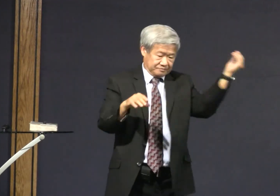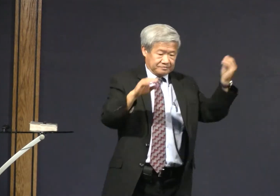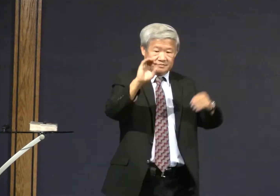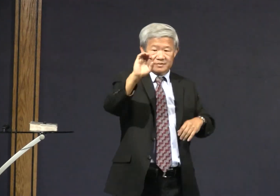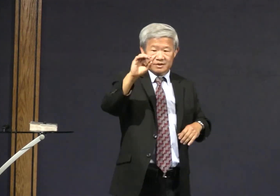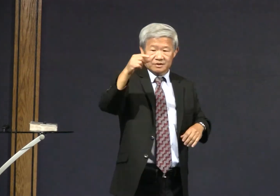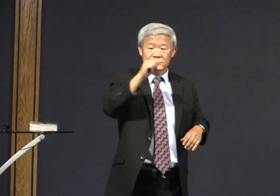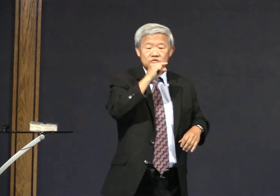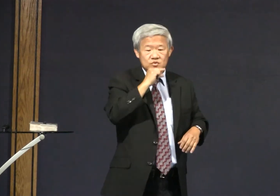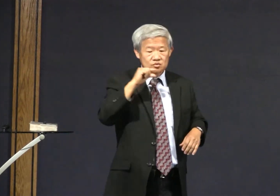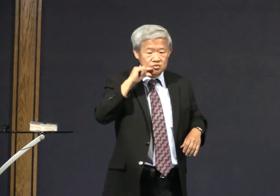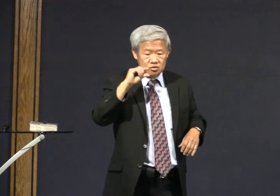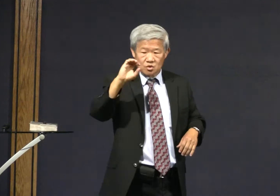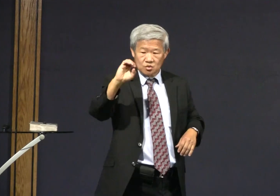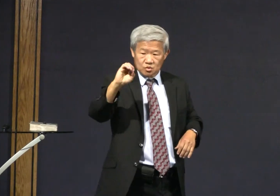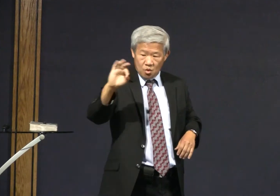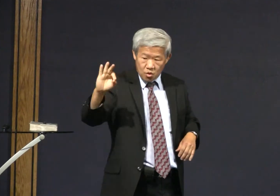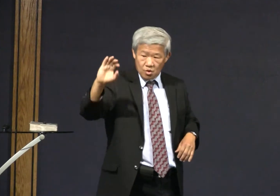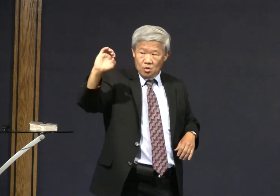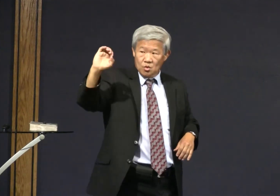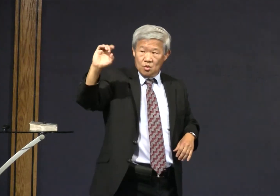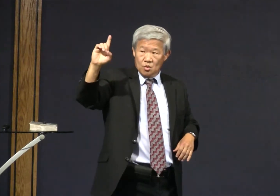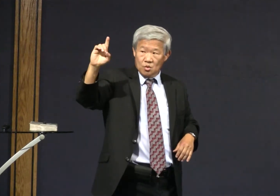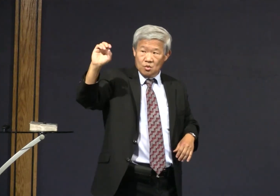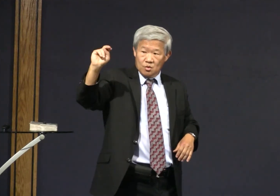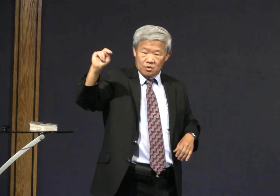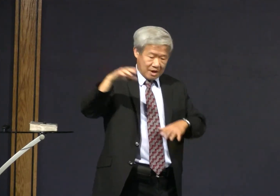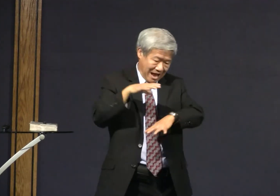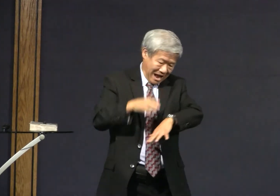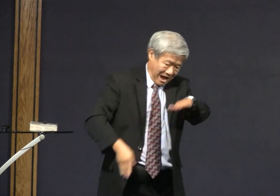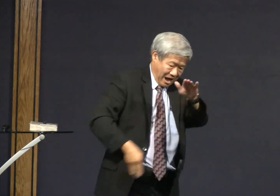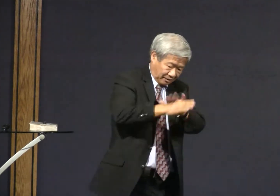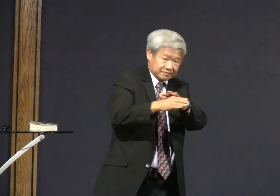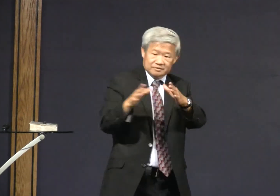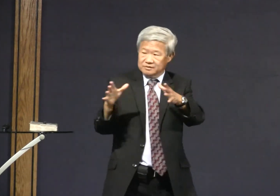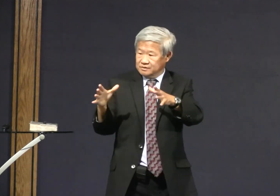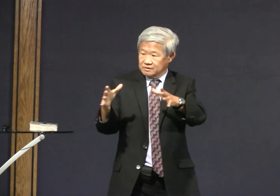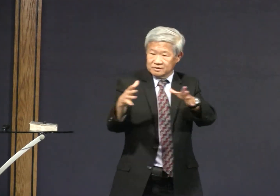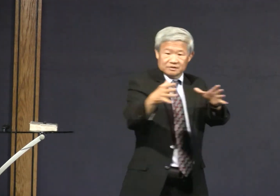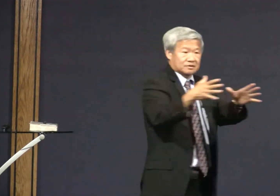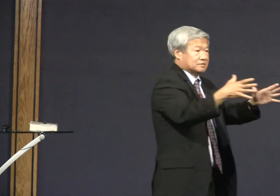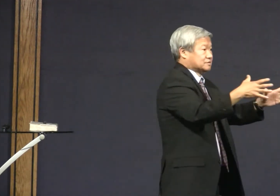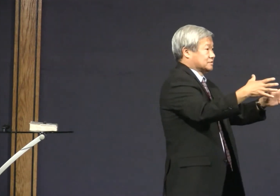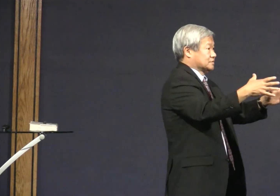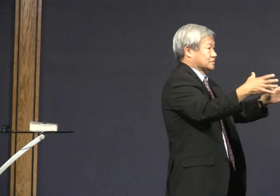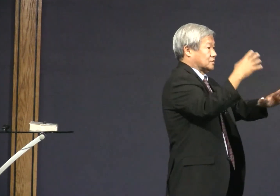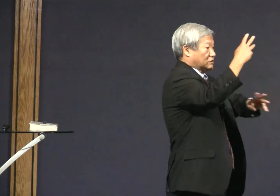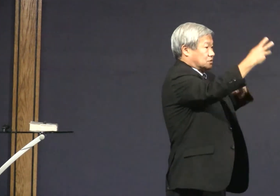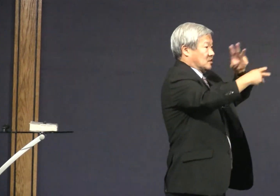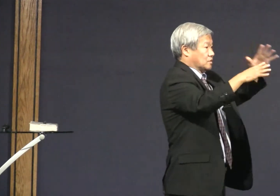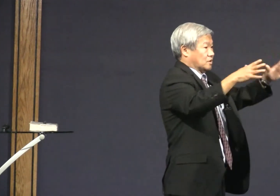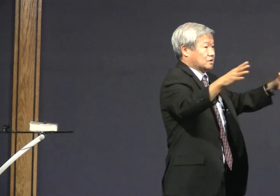And the angel had to kick her and her husband out of the Garden of Eden.